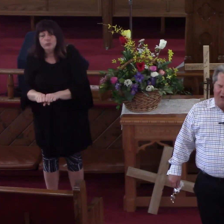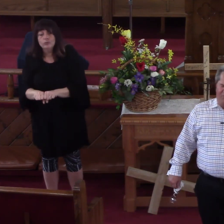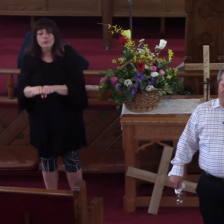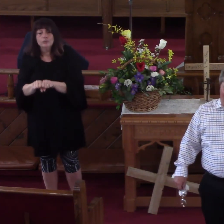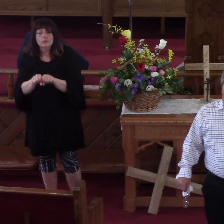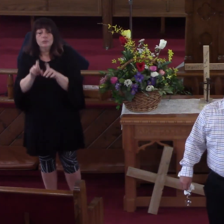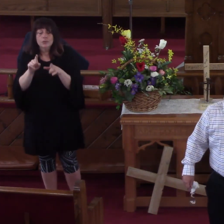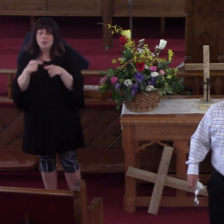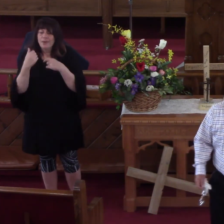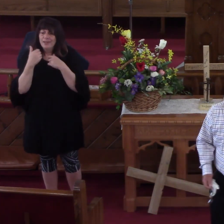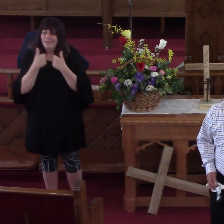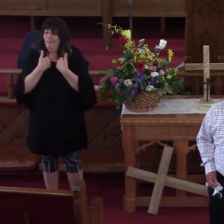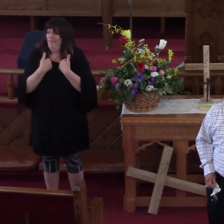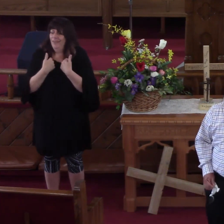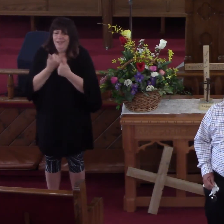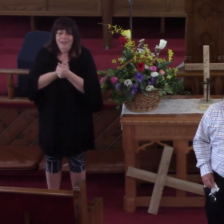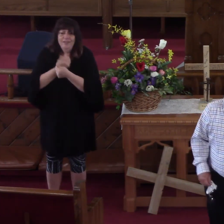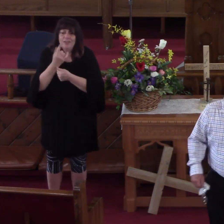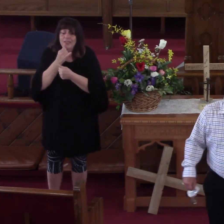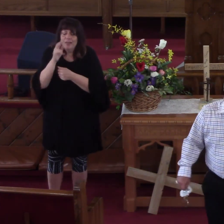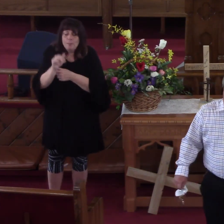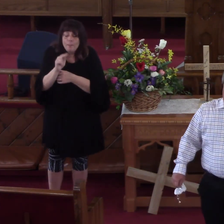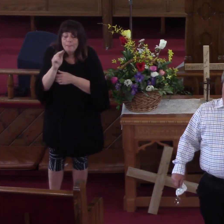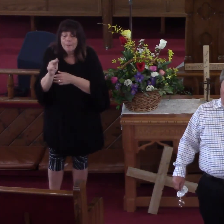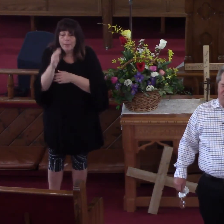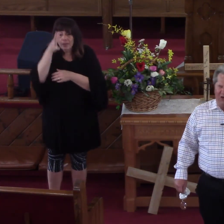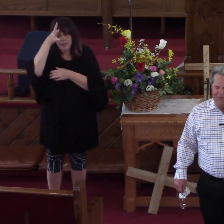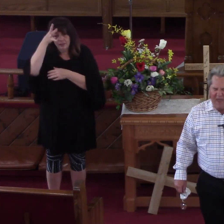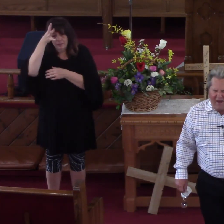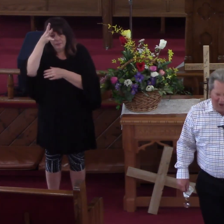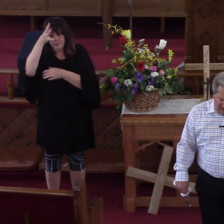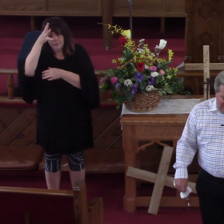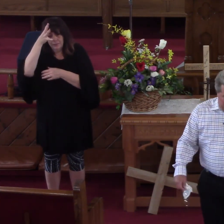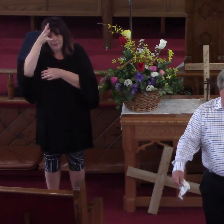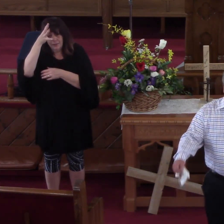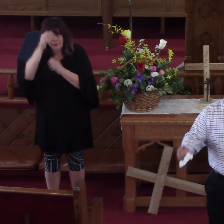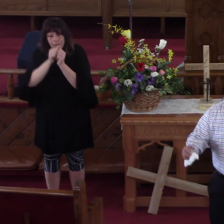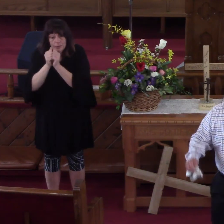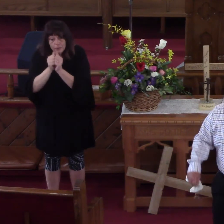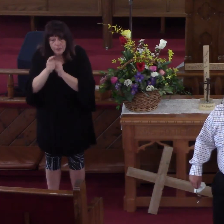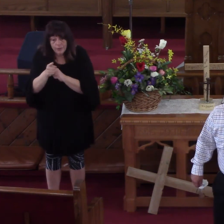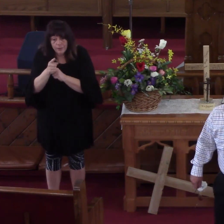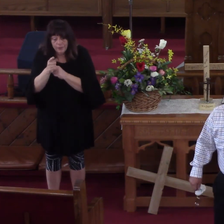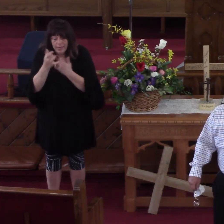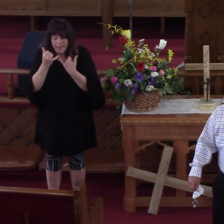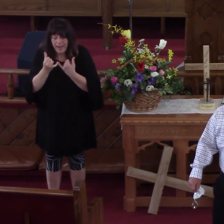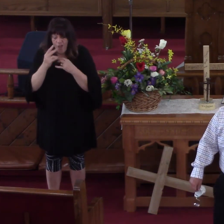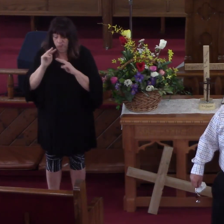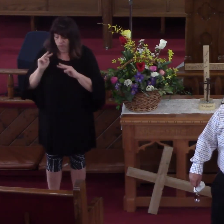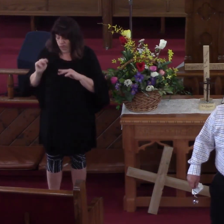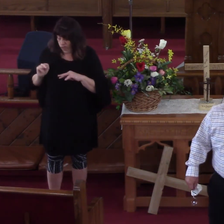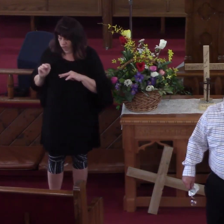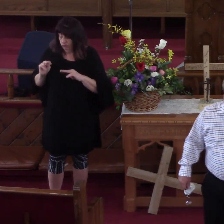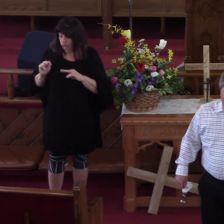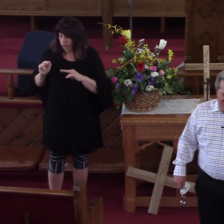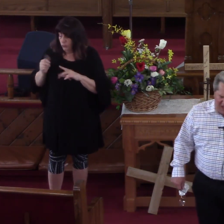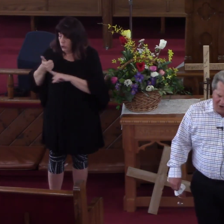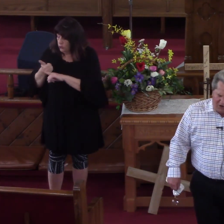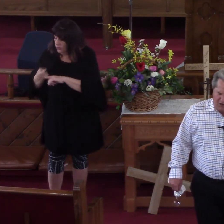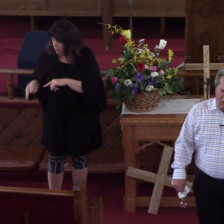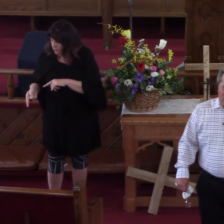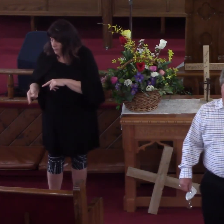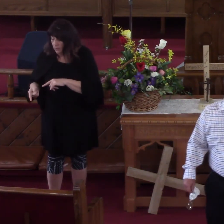of the Father were upon you. But look at yourself now. Here you are in the worst of condition.